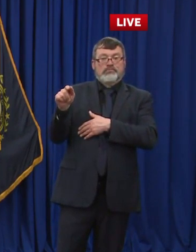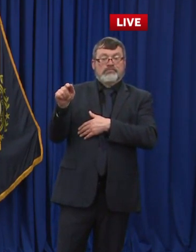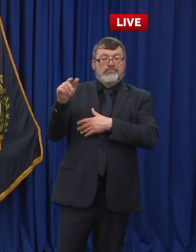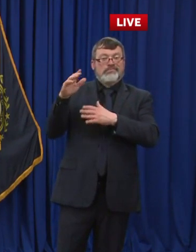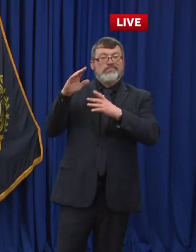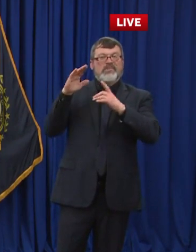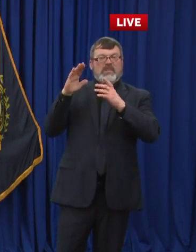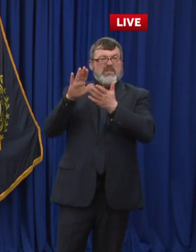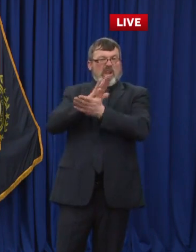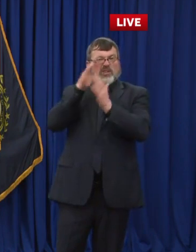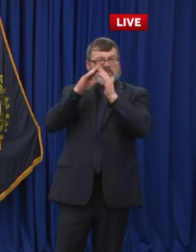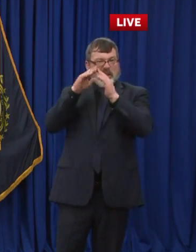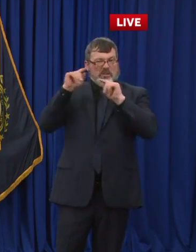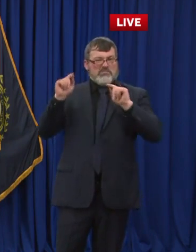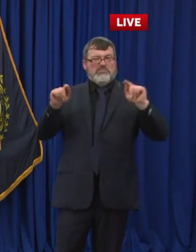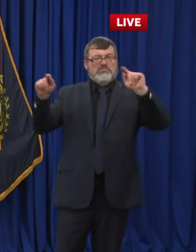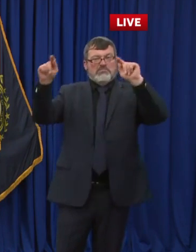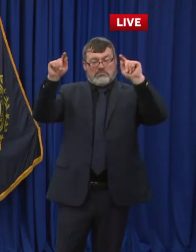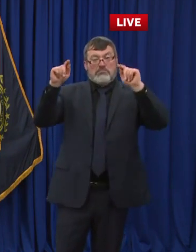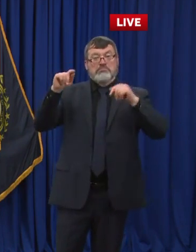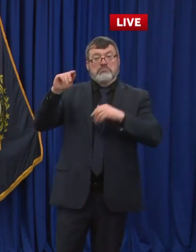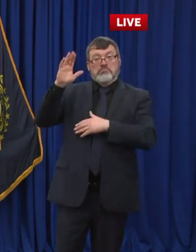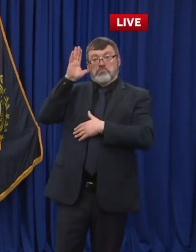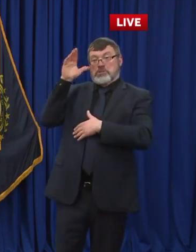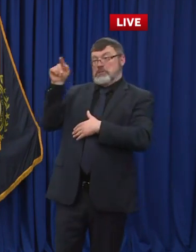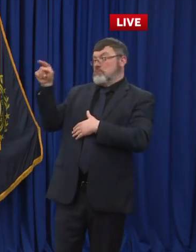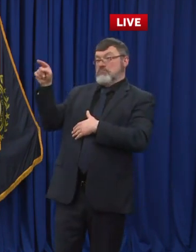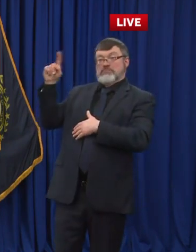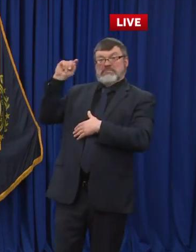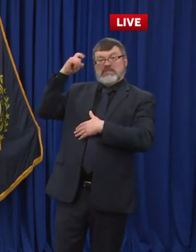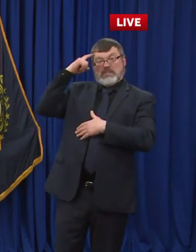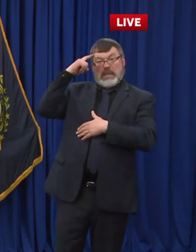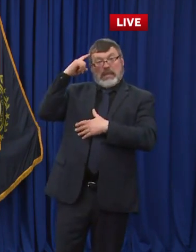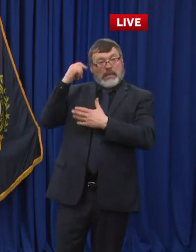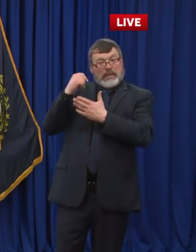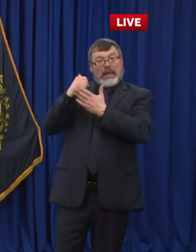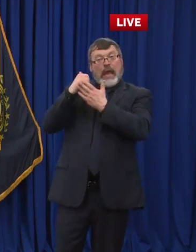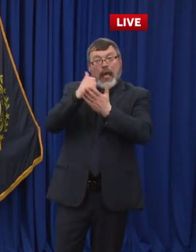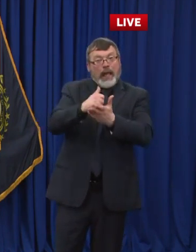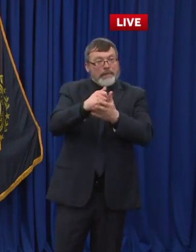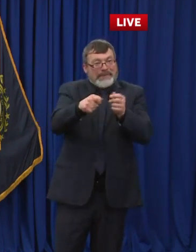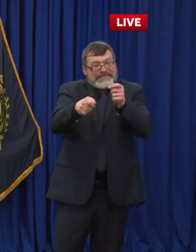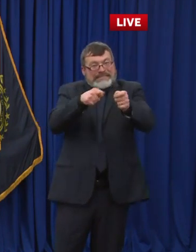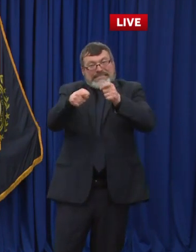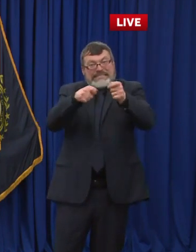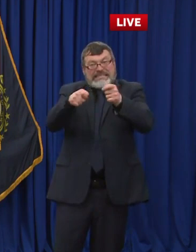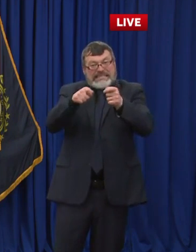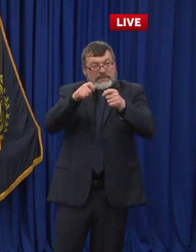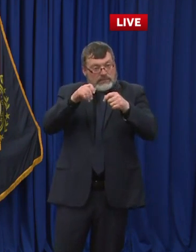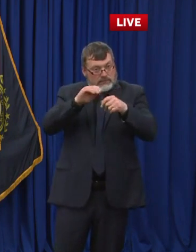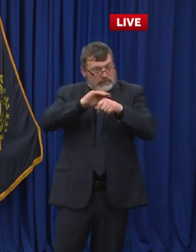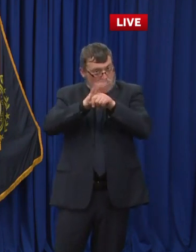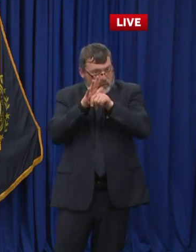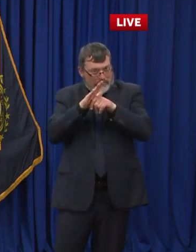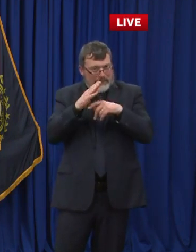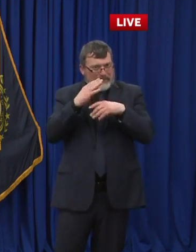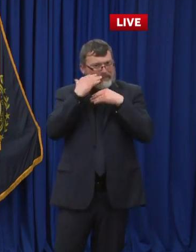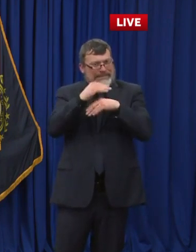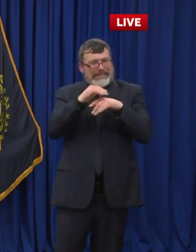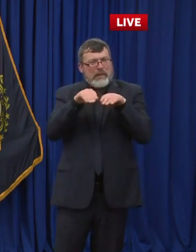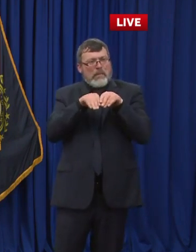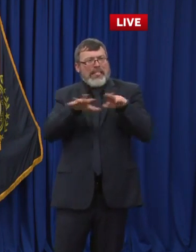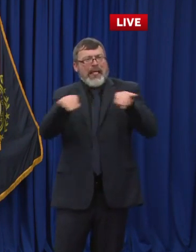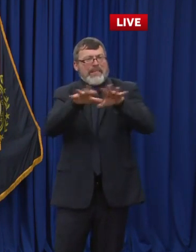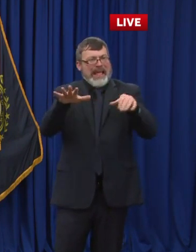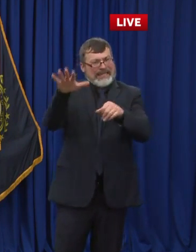spreading into the broader community? Sure, sure. So if there are cases and they usually are of a little bit of a little bit